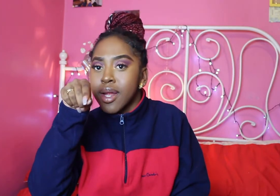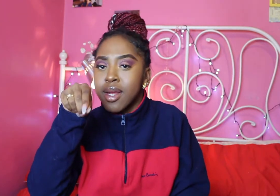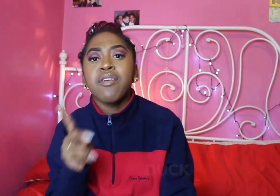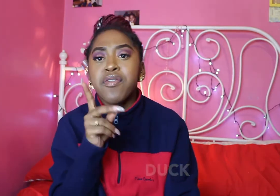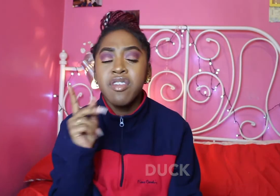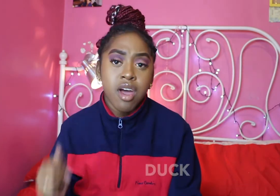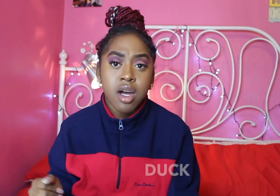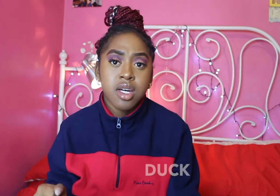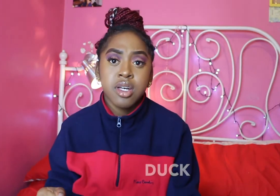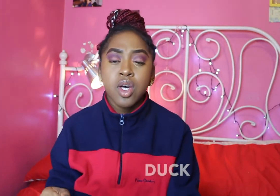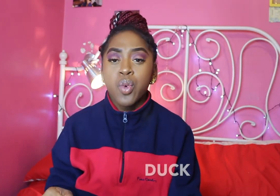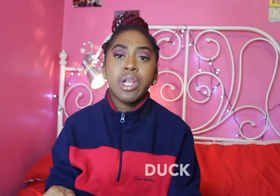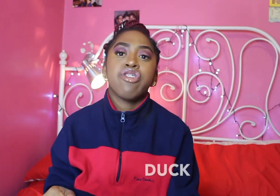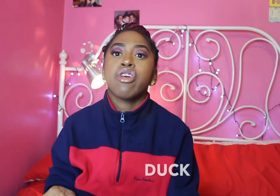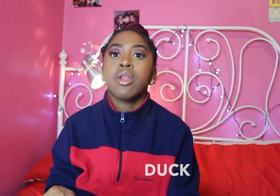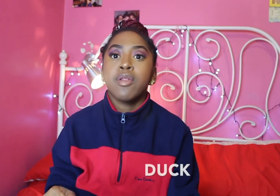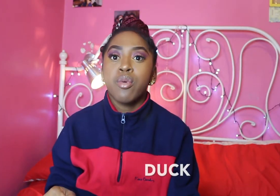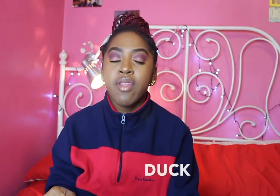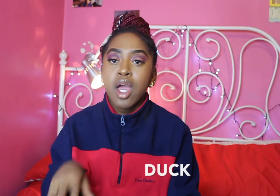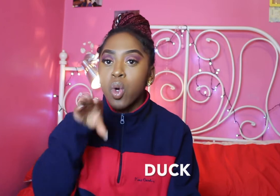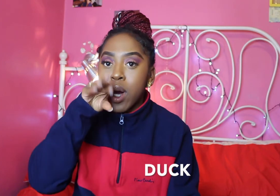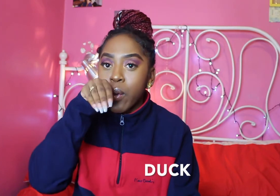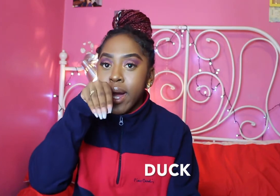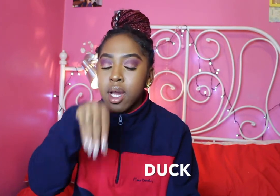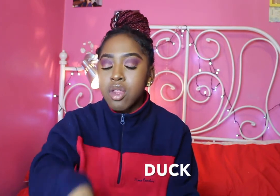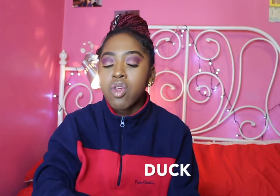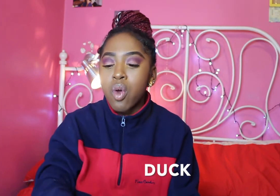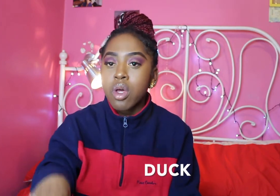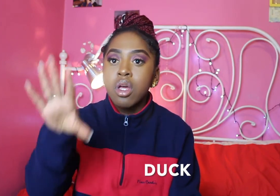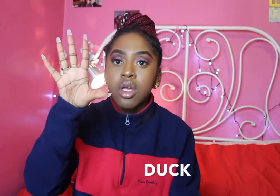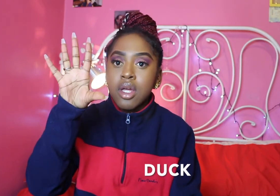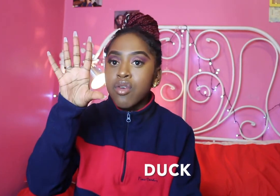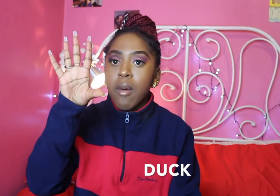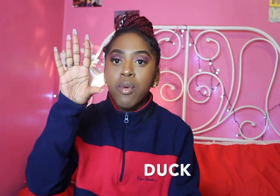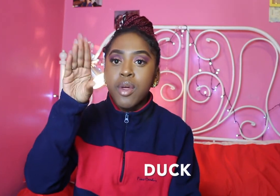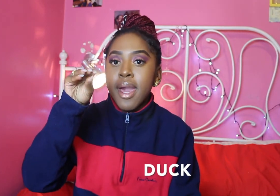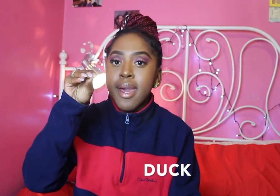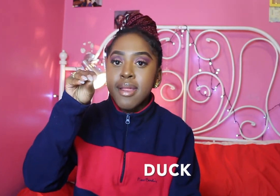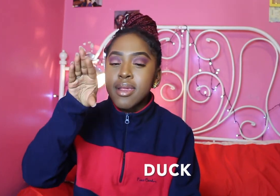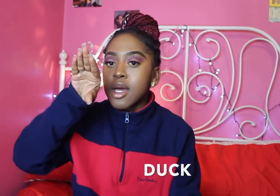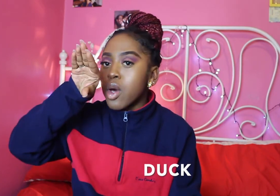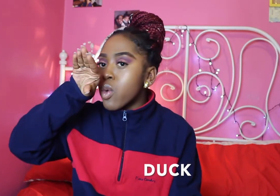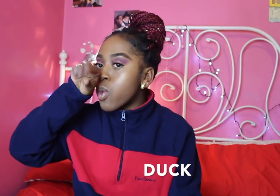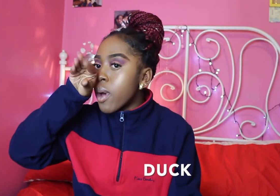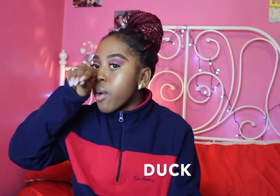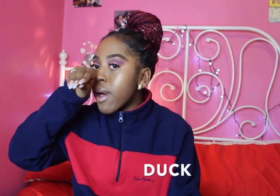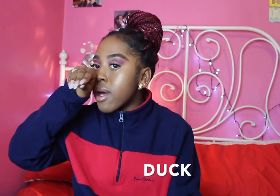for duck we're literally gonna be doing that quack quack so grab all your hands and go quack quack